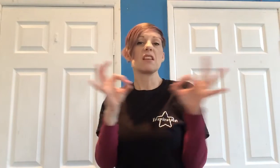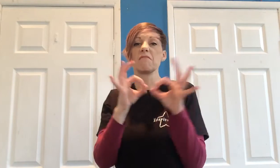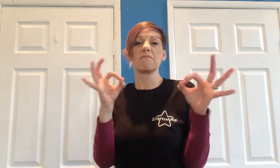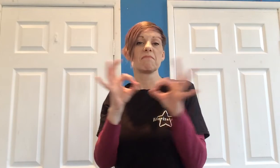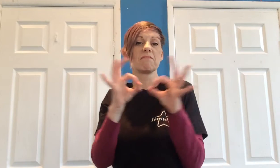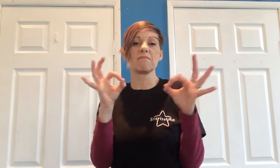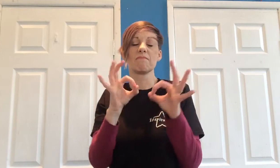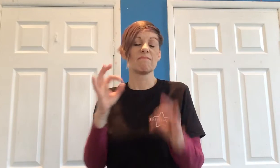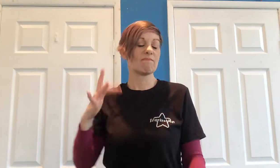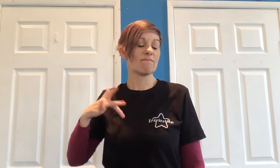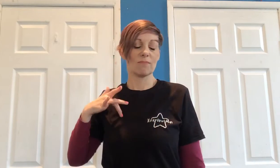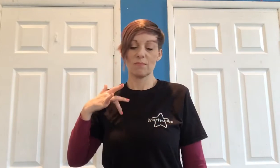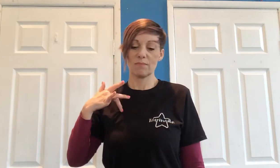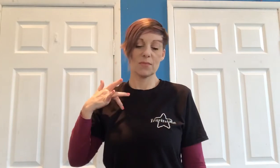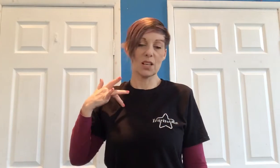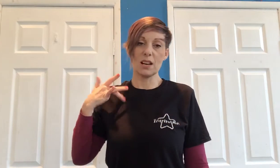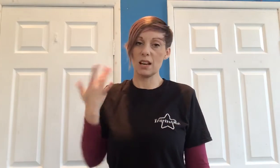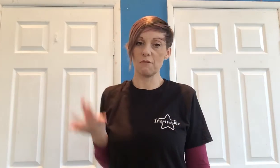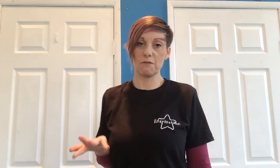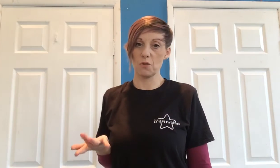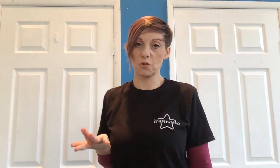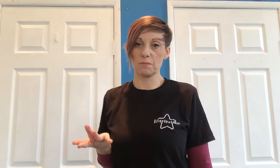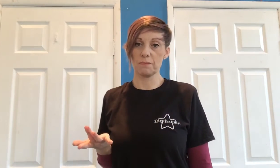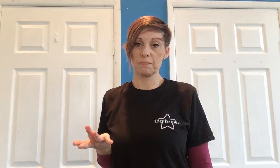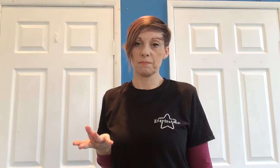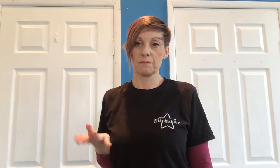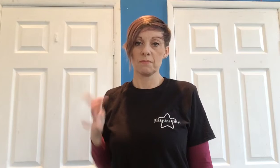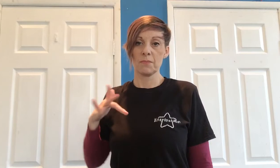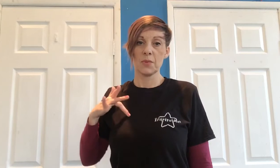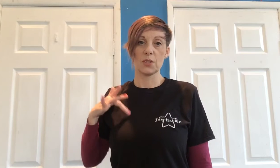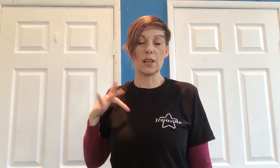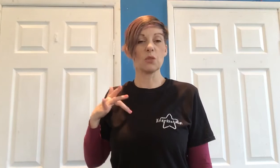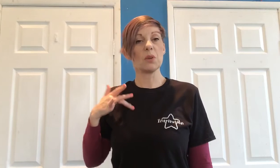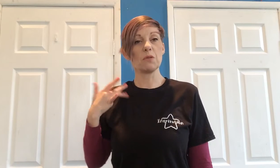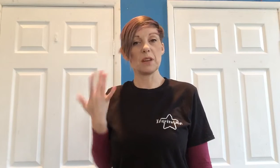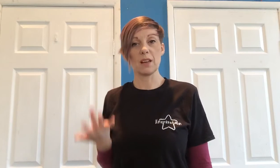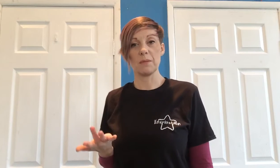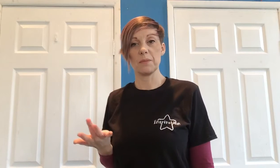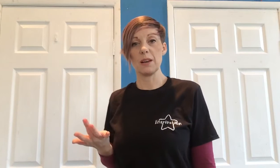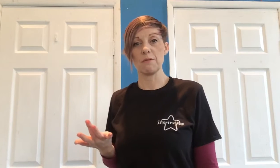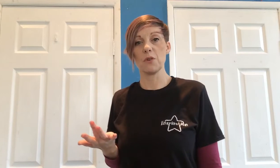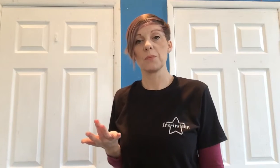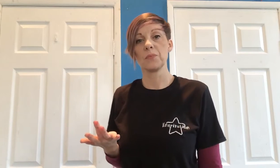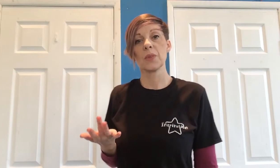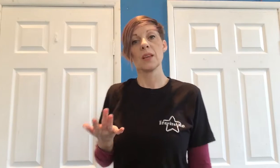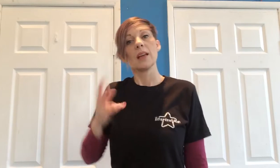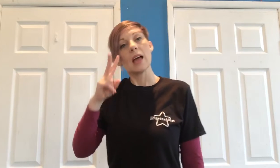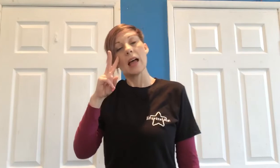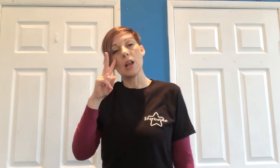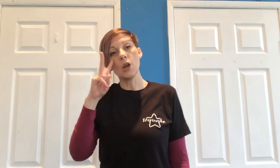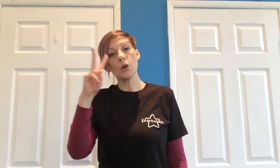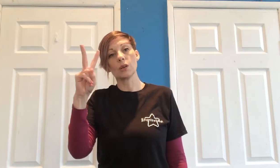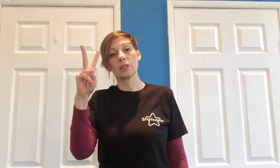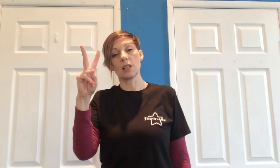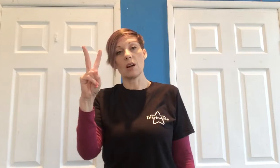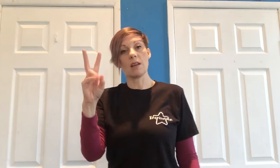to live for so that's your middle finger looks like